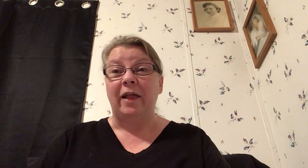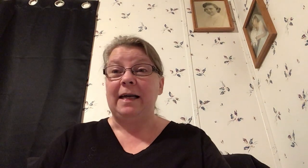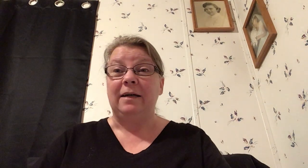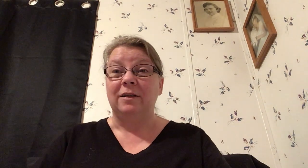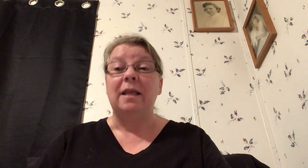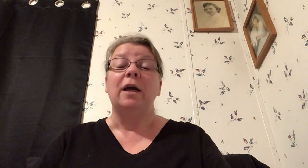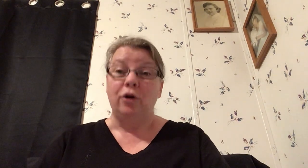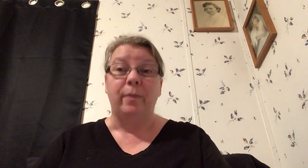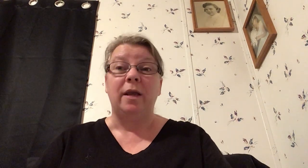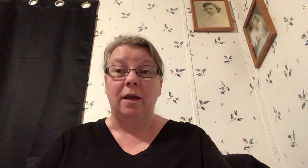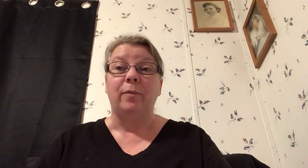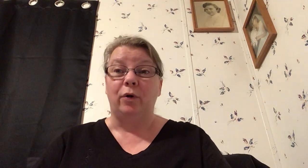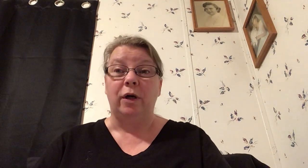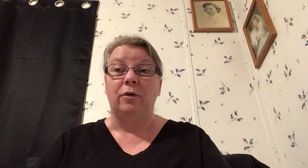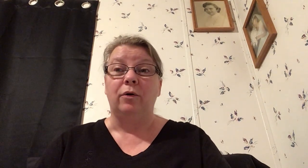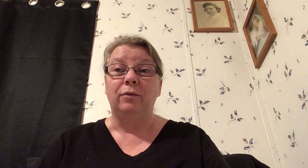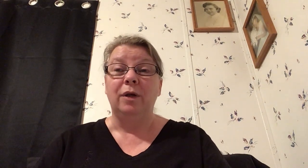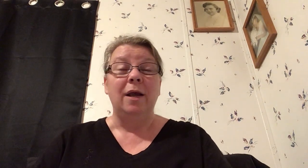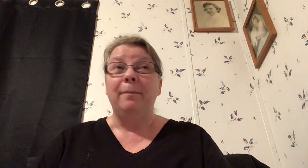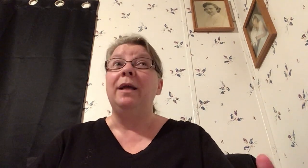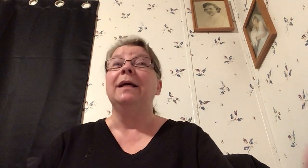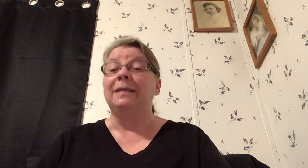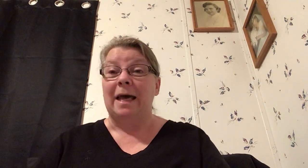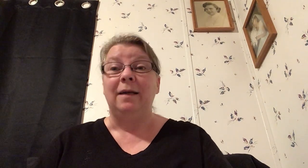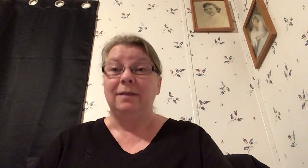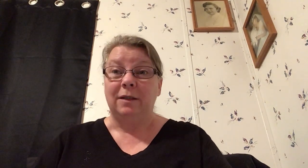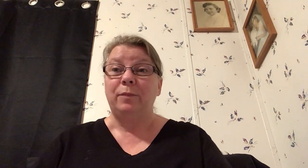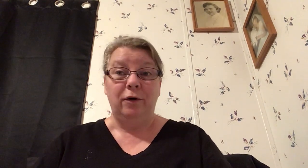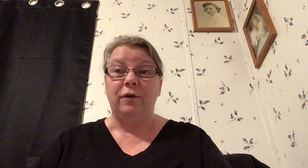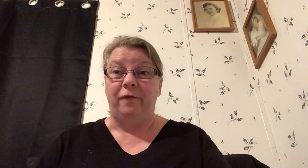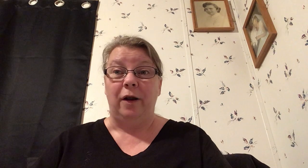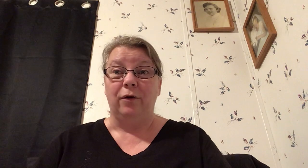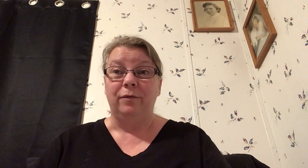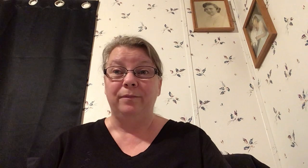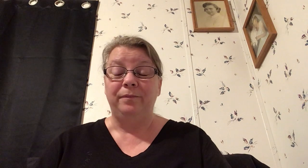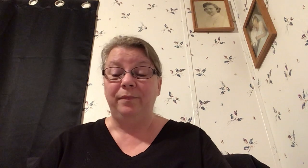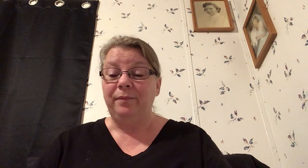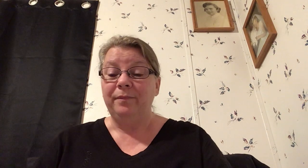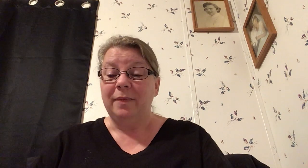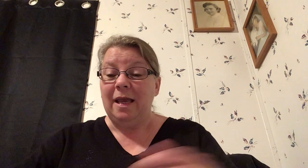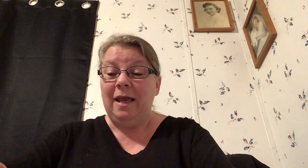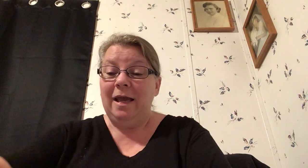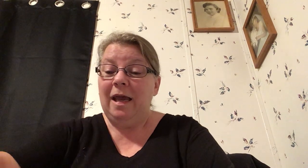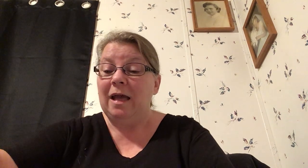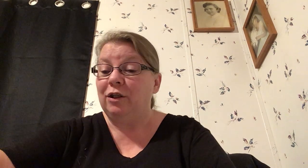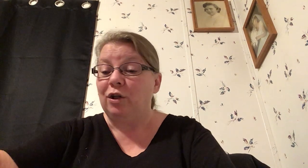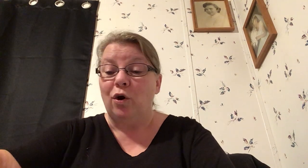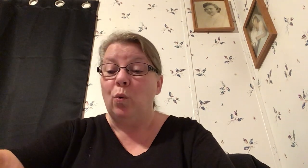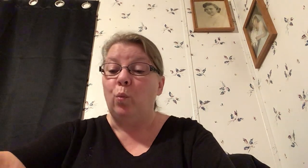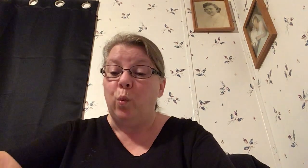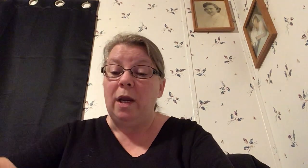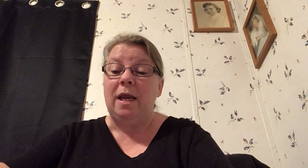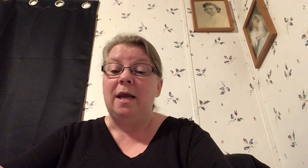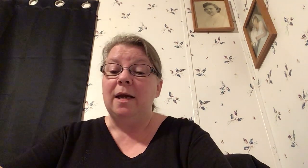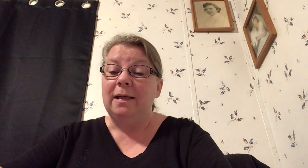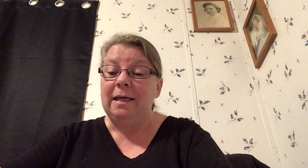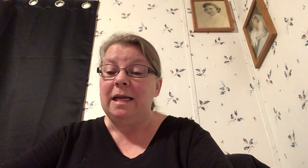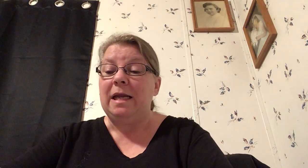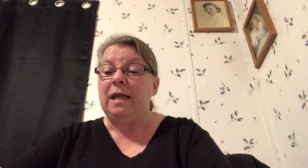flat out say that you're being hypocritical because that is the spirit of fear and so we need